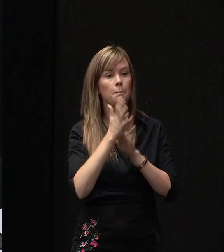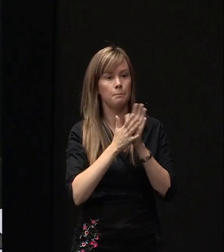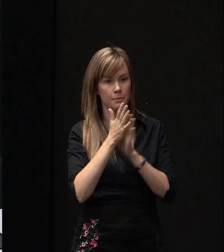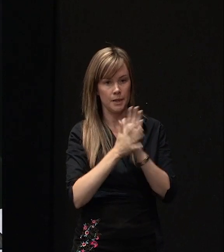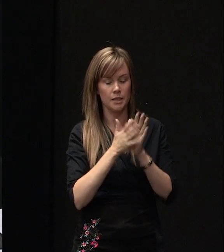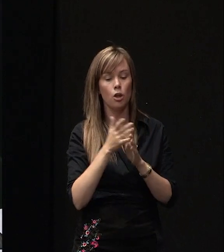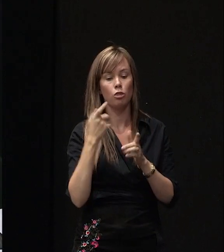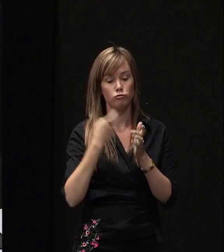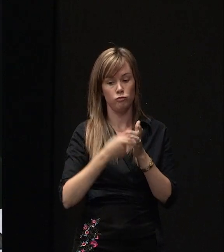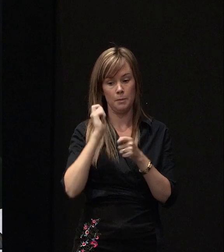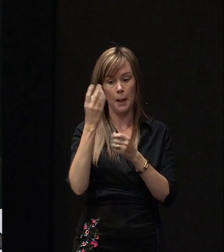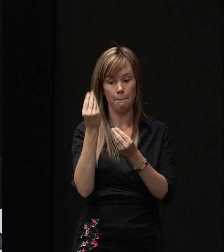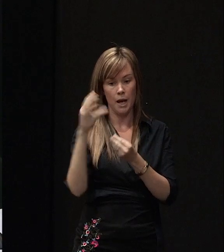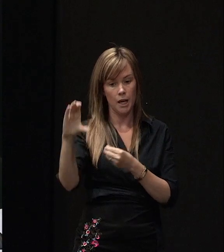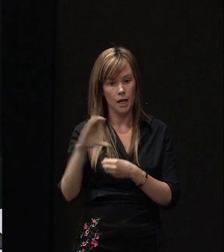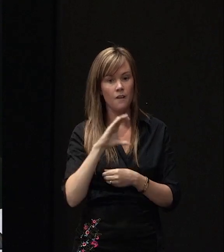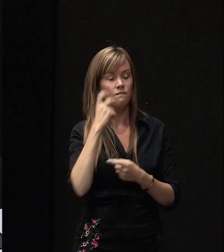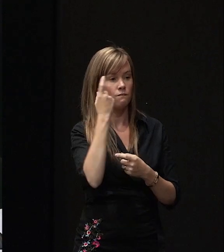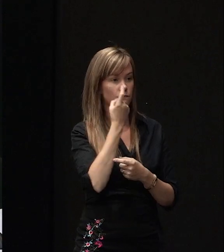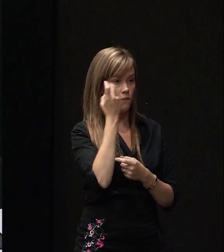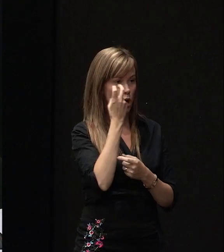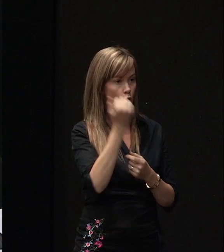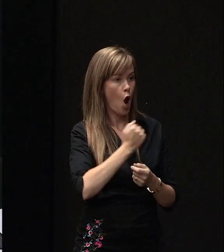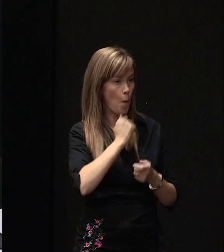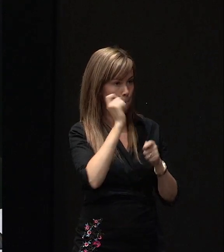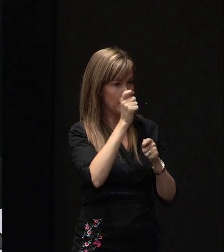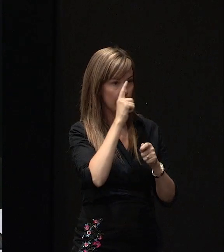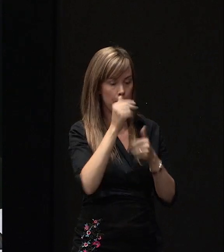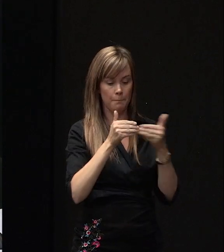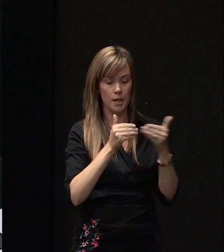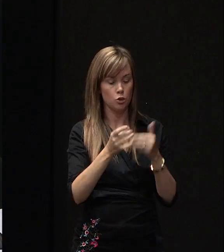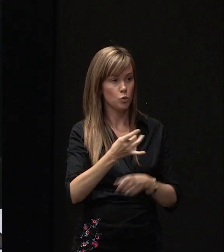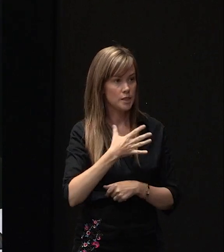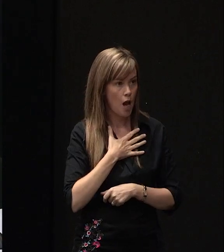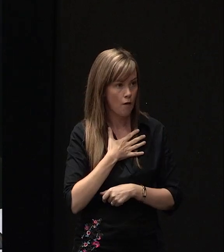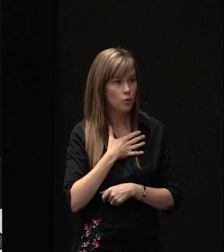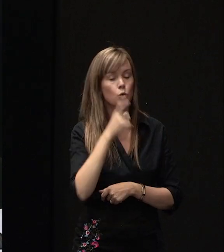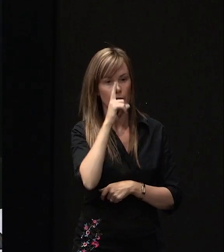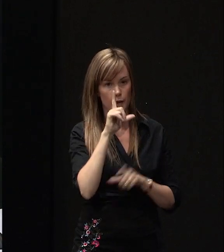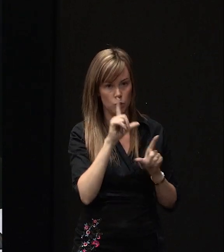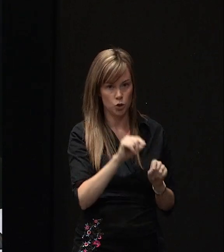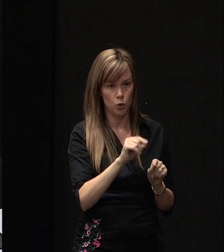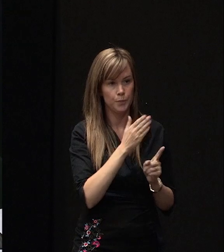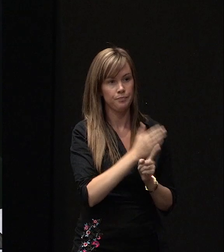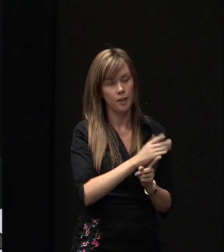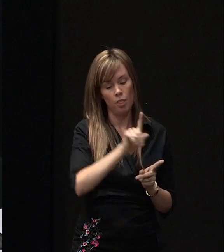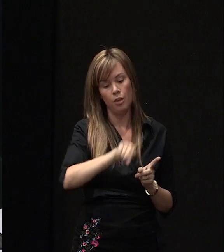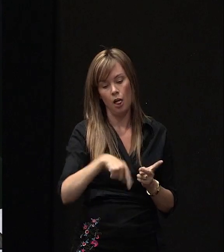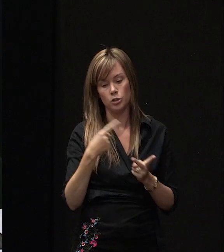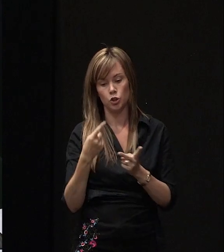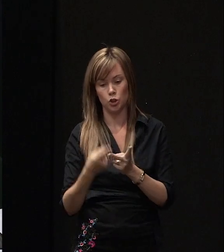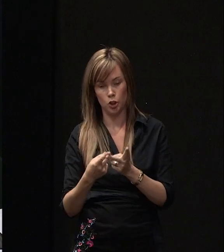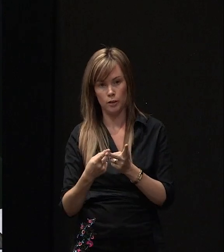rebuild money and find your own builder and manage it yourself, which you can do. The alternative and